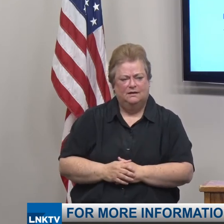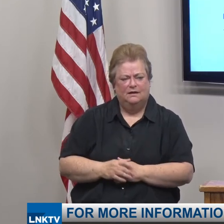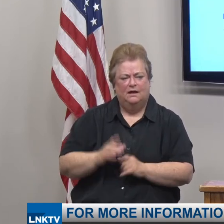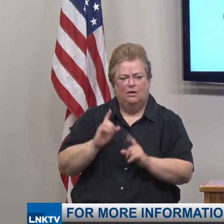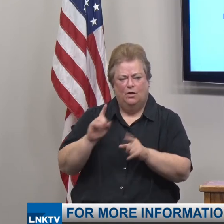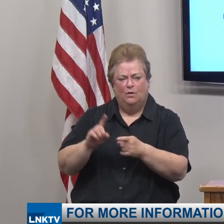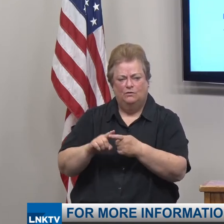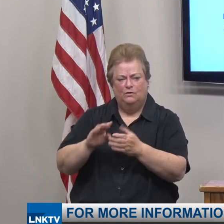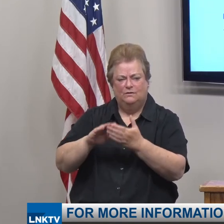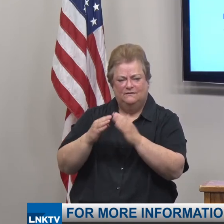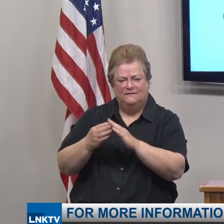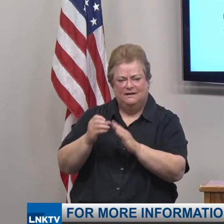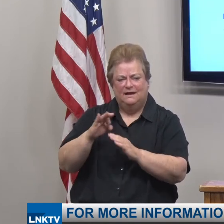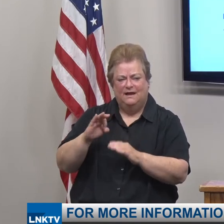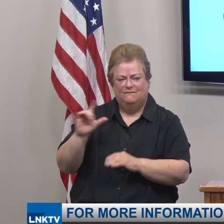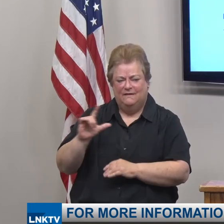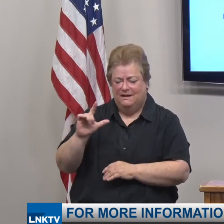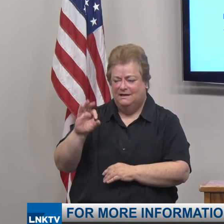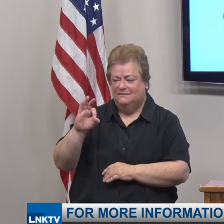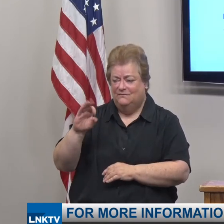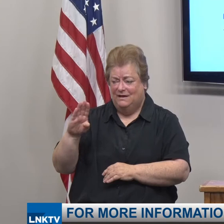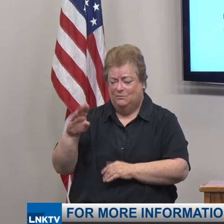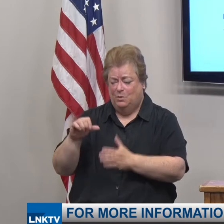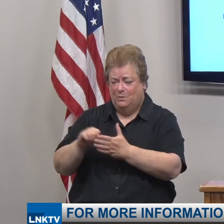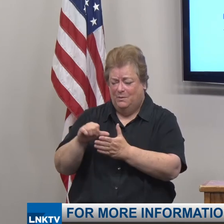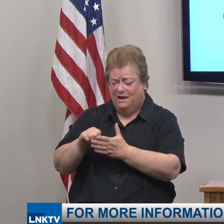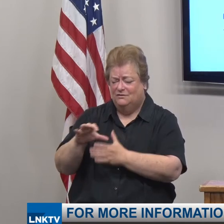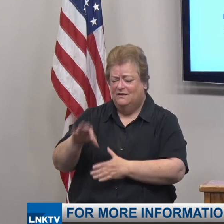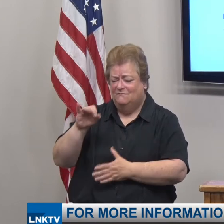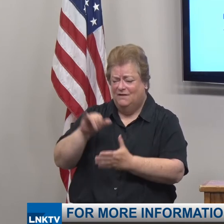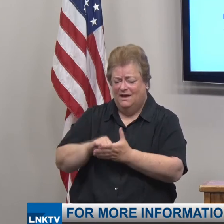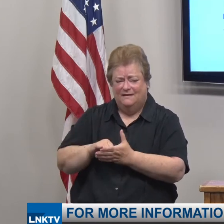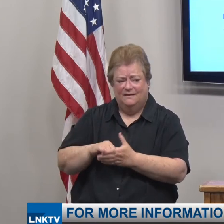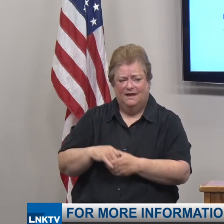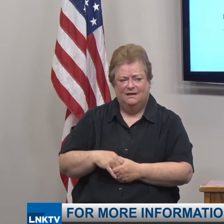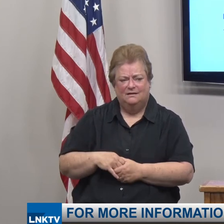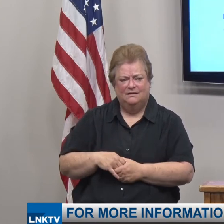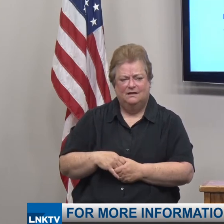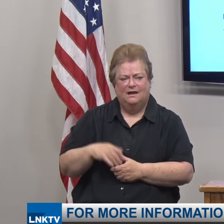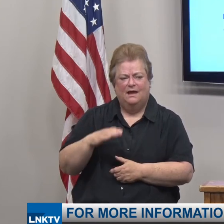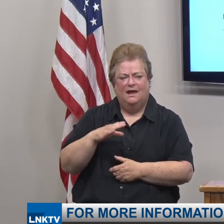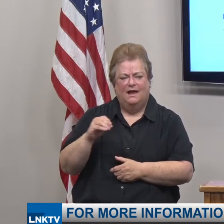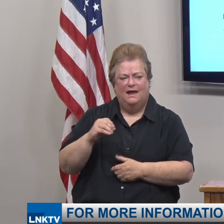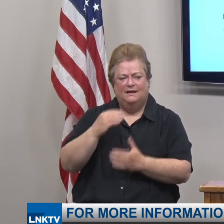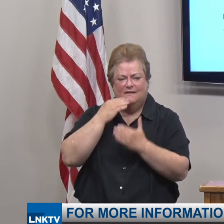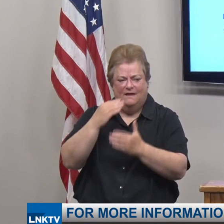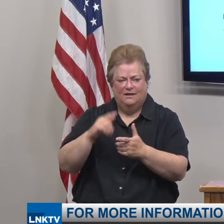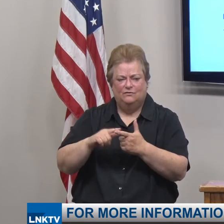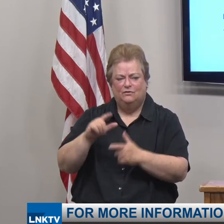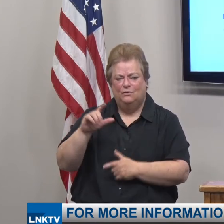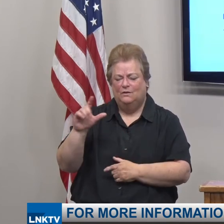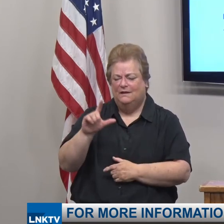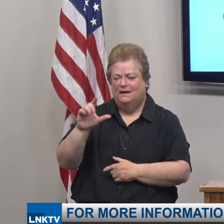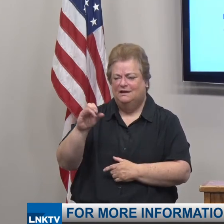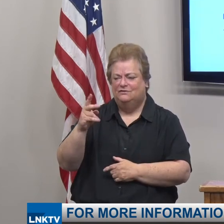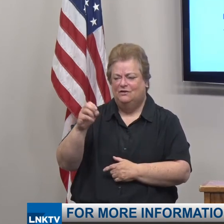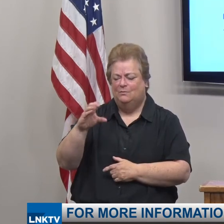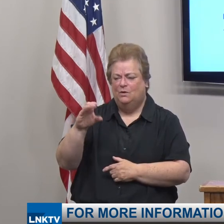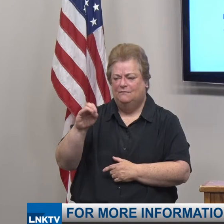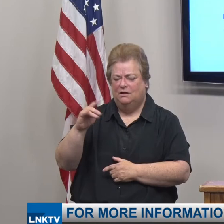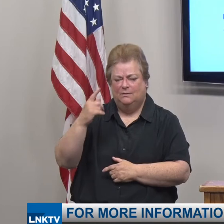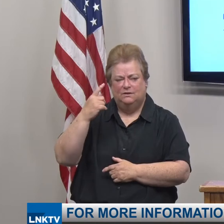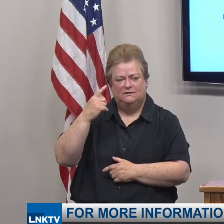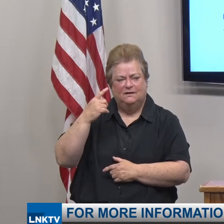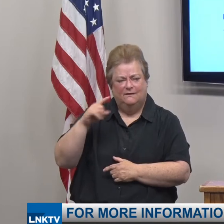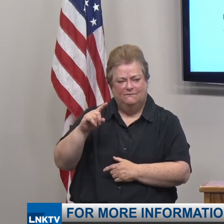City of Lincoln's Facebook page and sign up. a huge thanks to the Lincoln Chamber of Commerce for hosting that event. And with